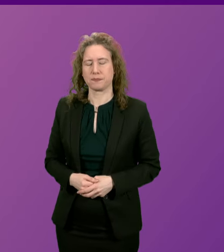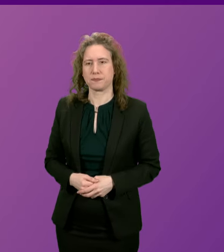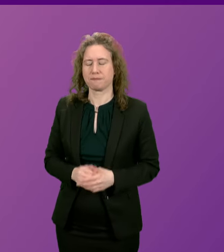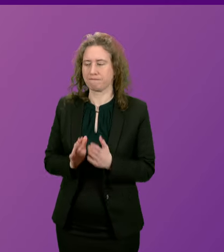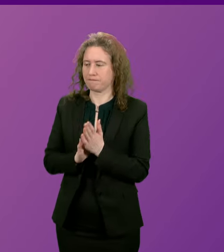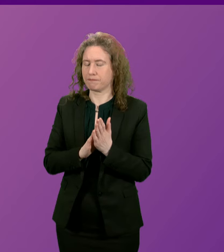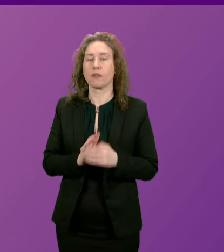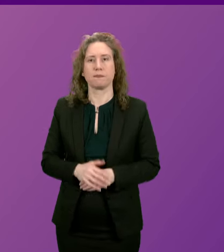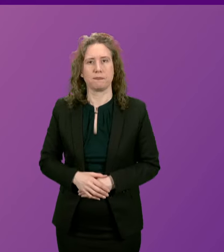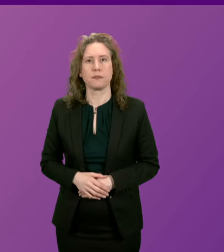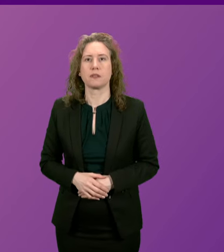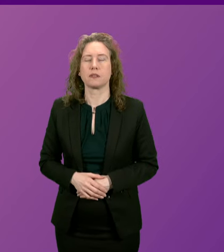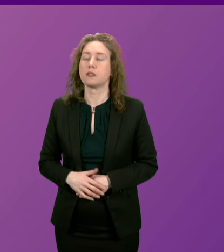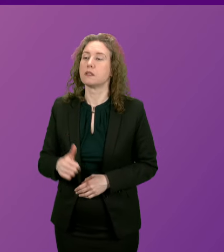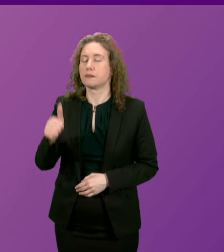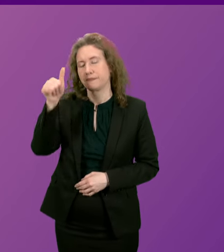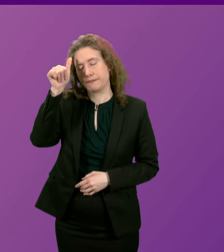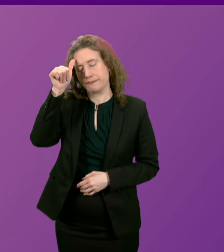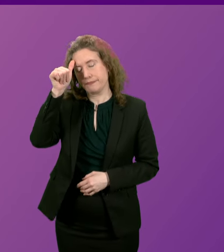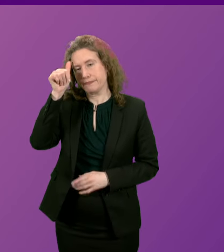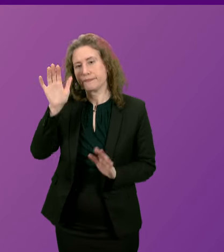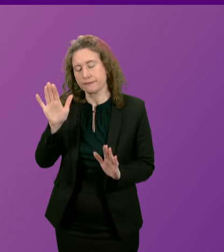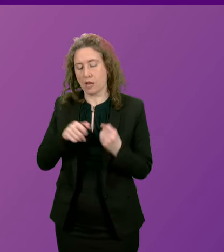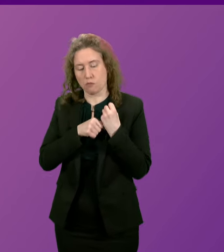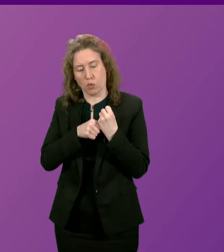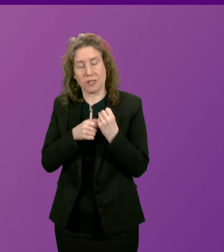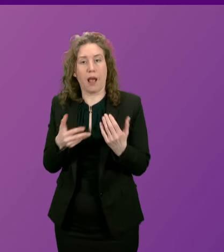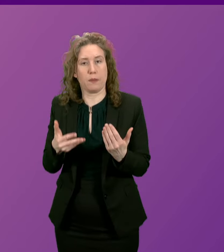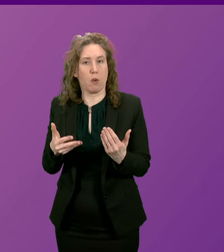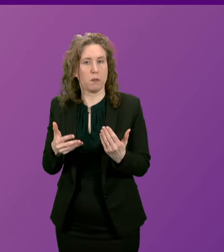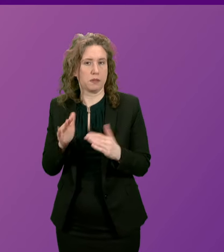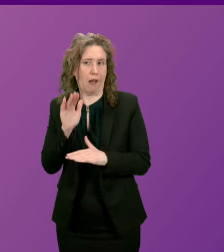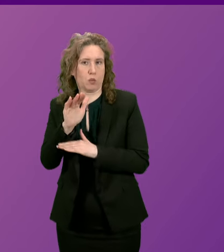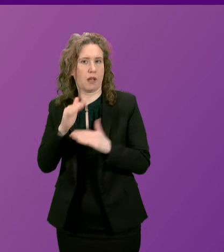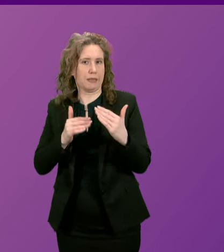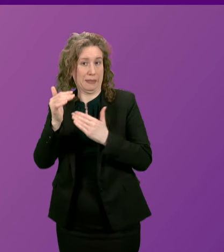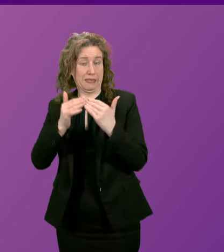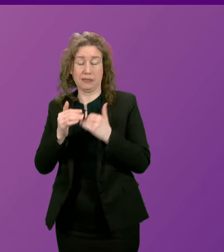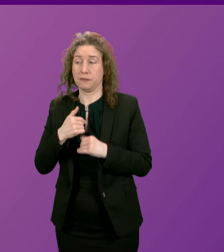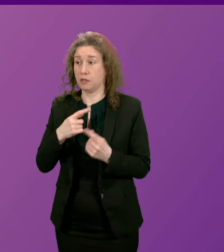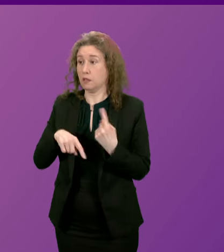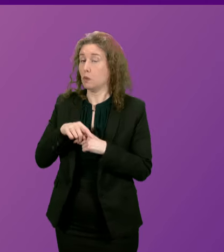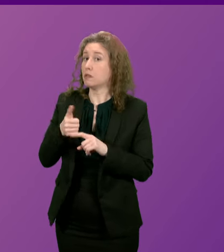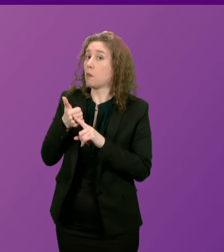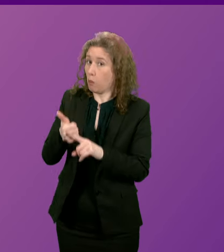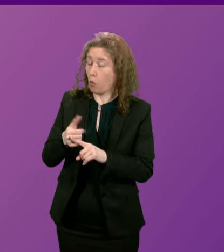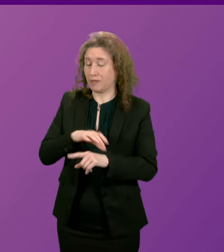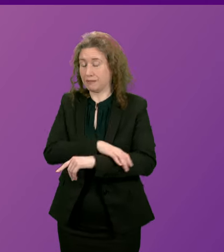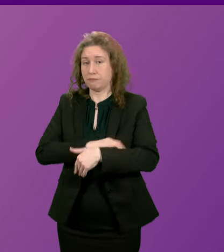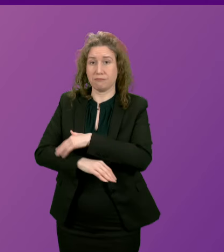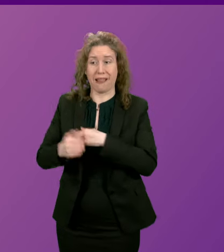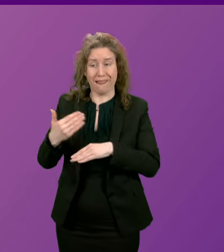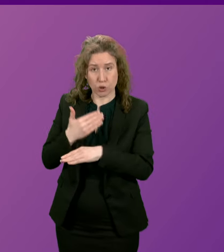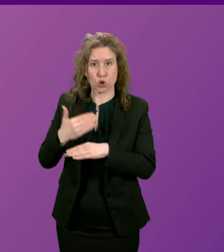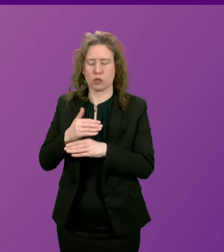well the way of course in relation to the protest that's taking place I should say that we do strongly support action to